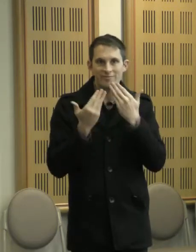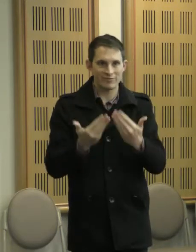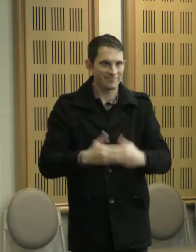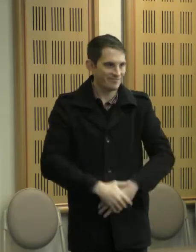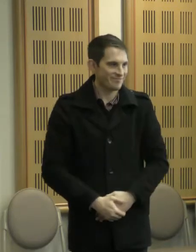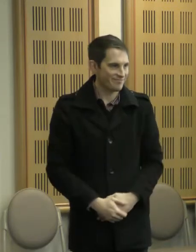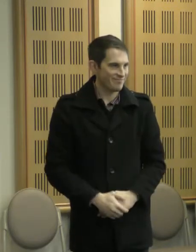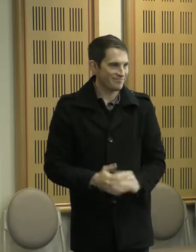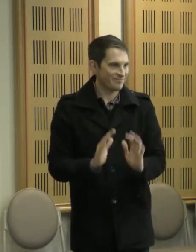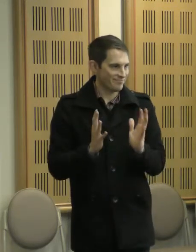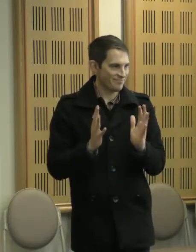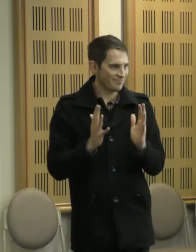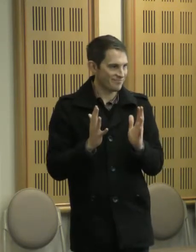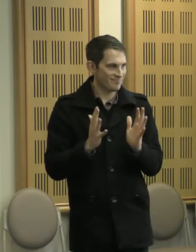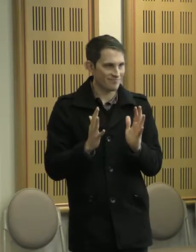APPLAUSE